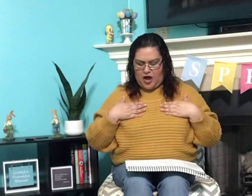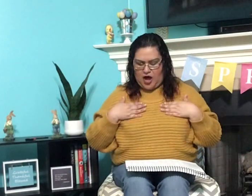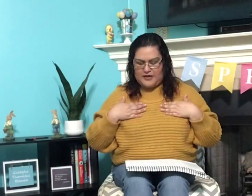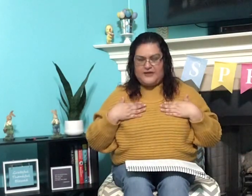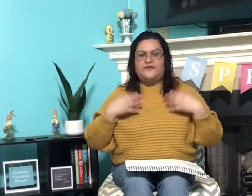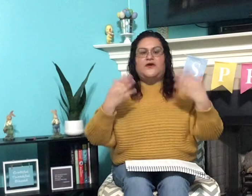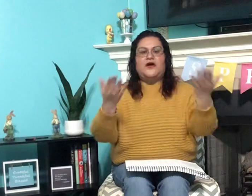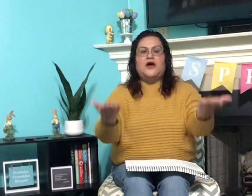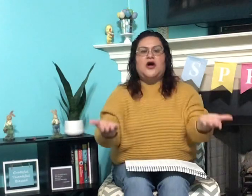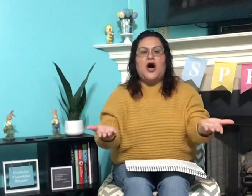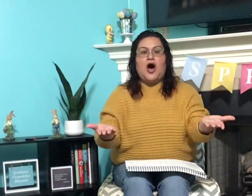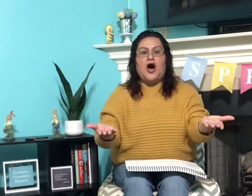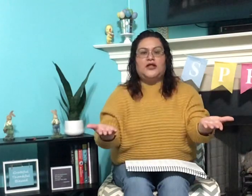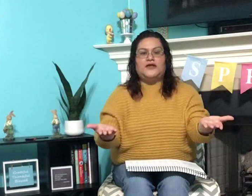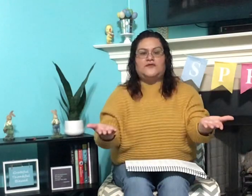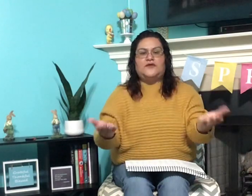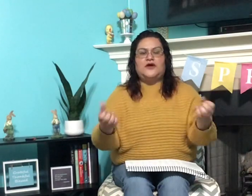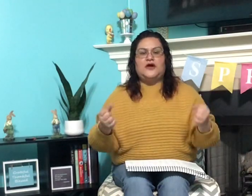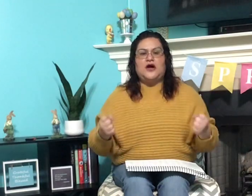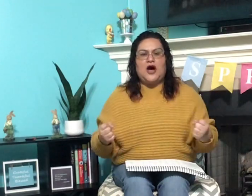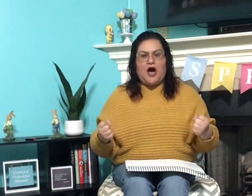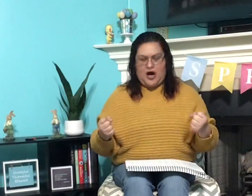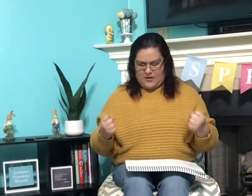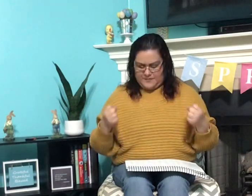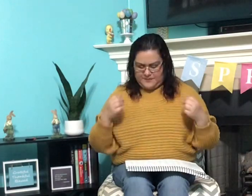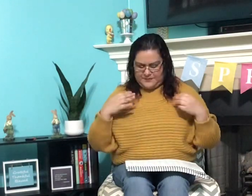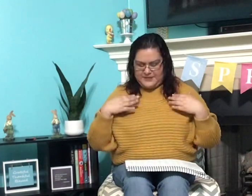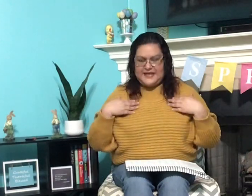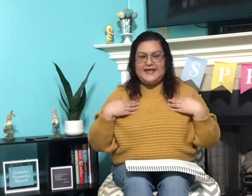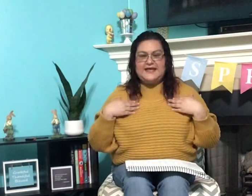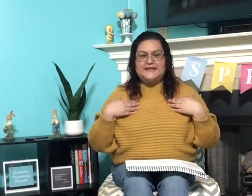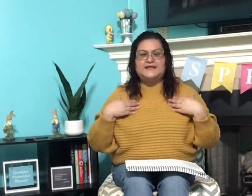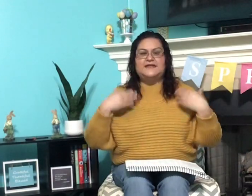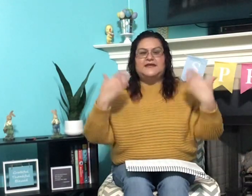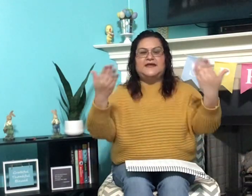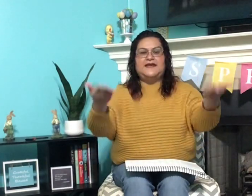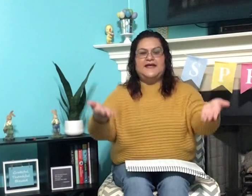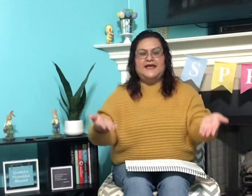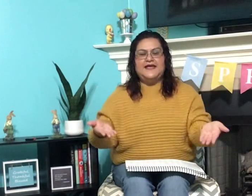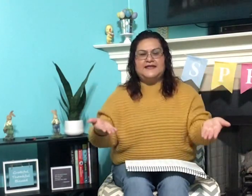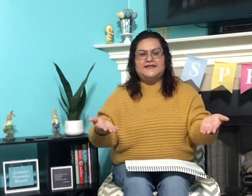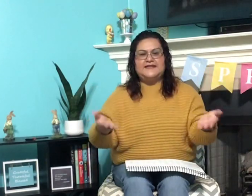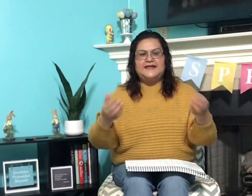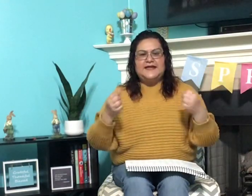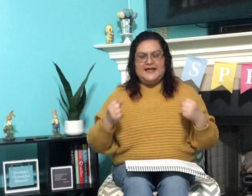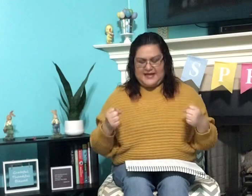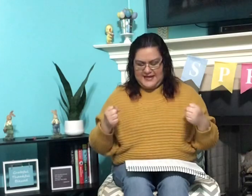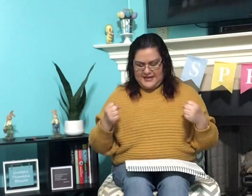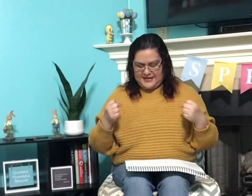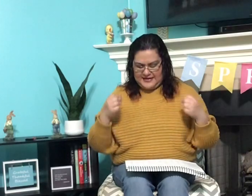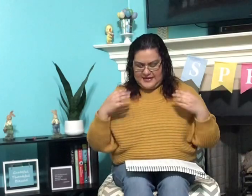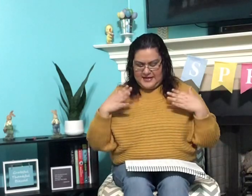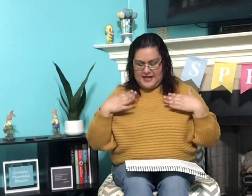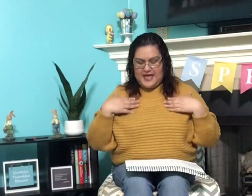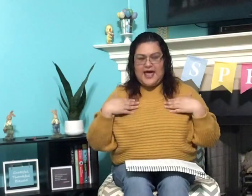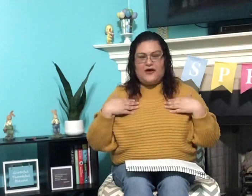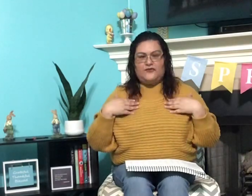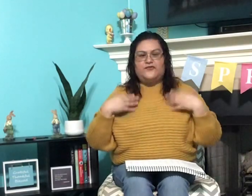olive, olive, ah, it, it, it, elf,